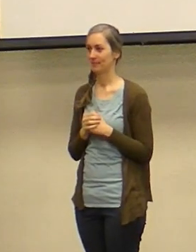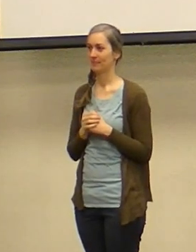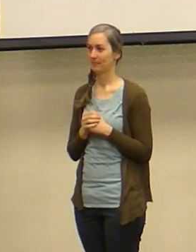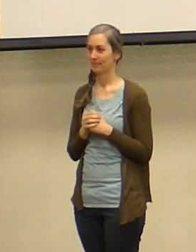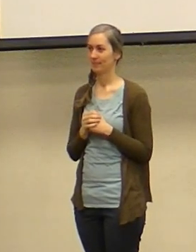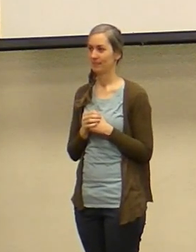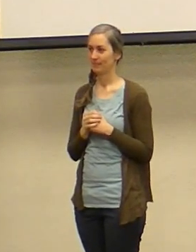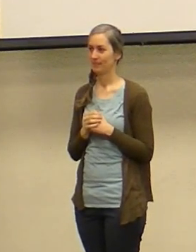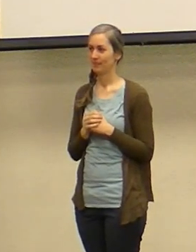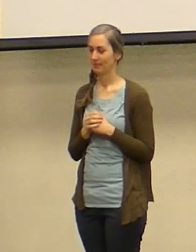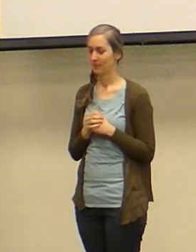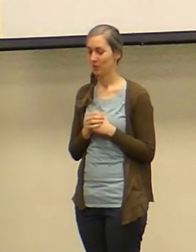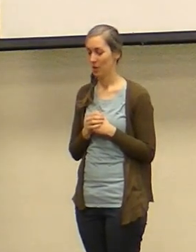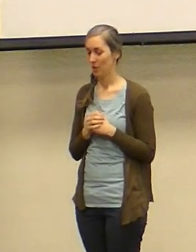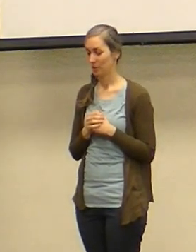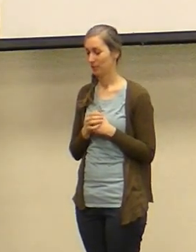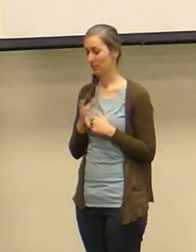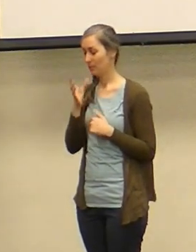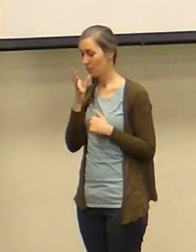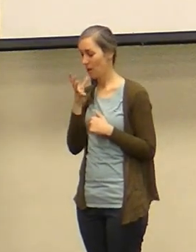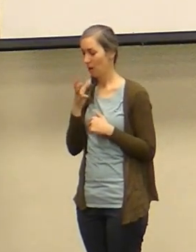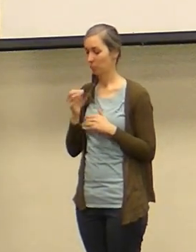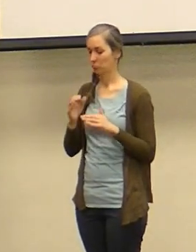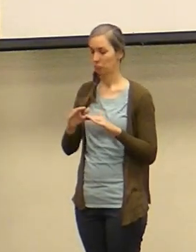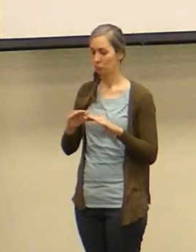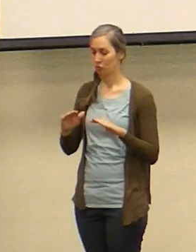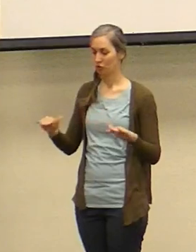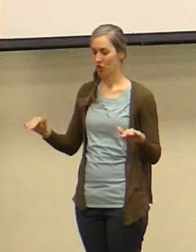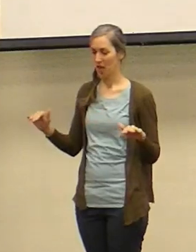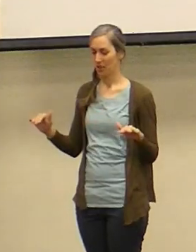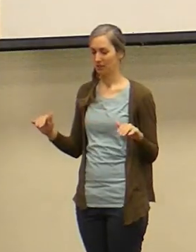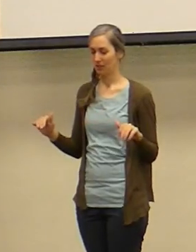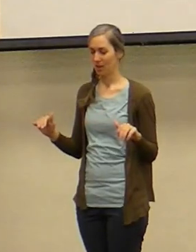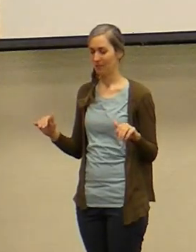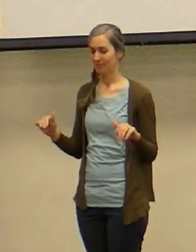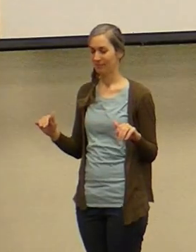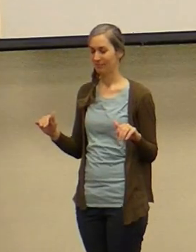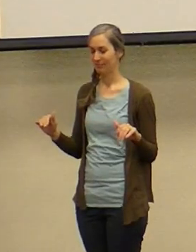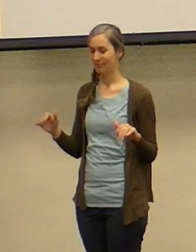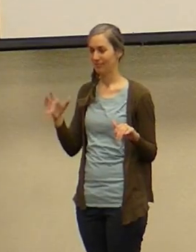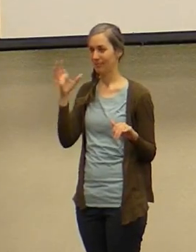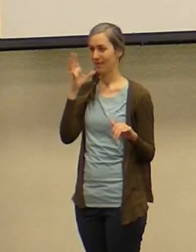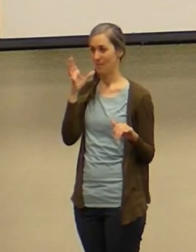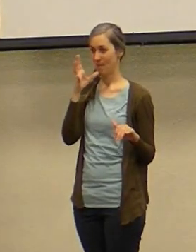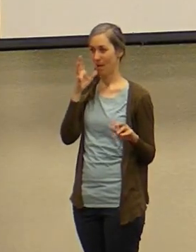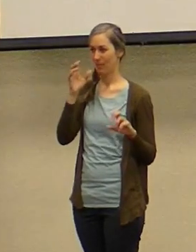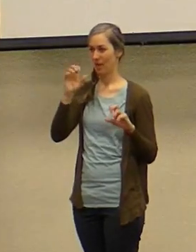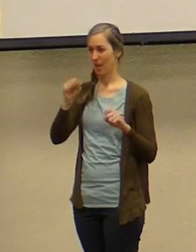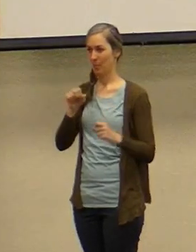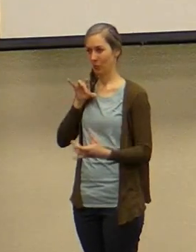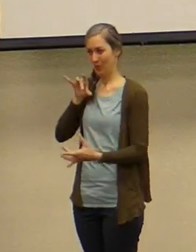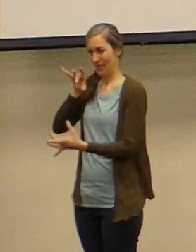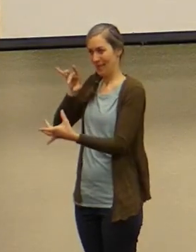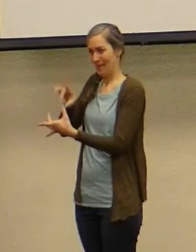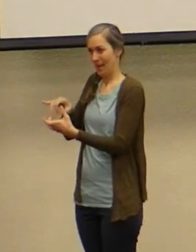her inner child is able to connect with the inner child of her daughter better than anyone on the planet